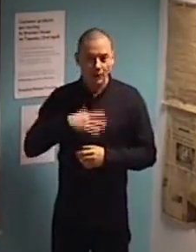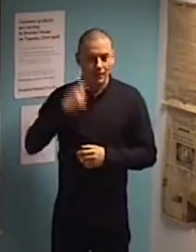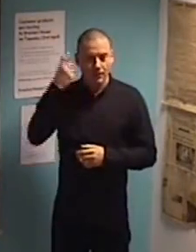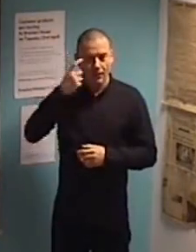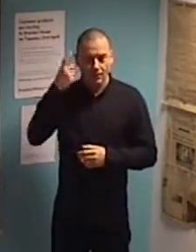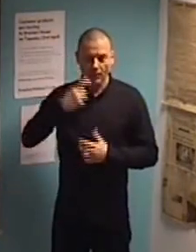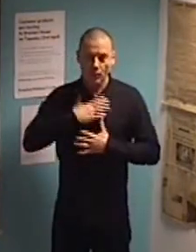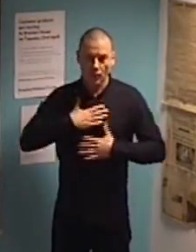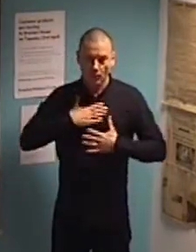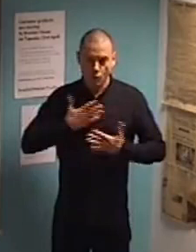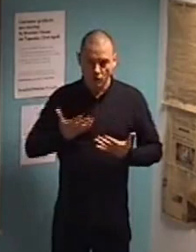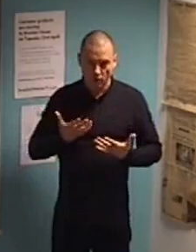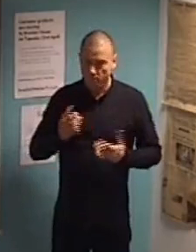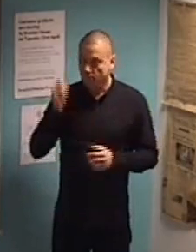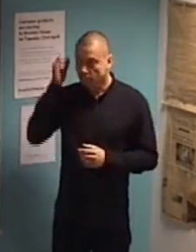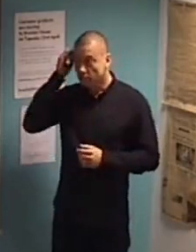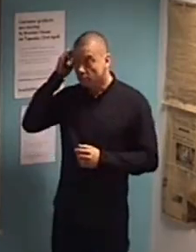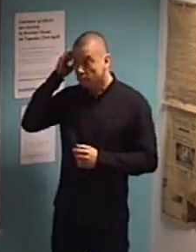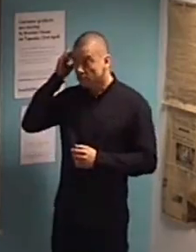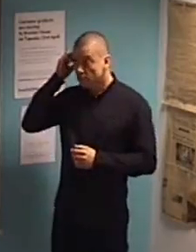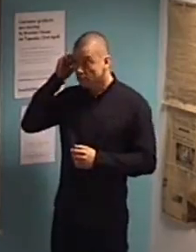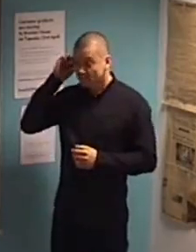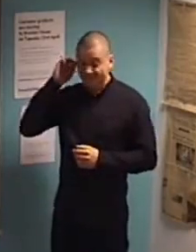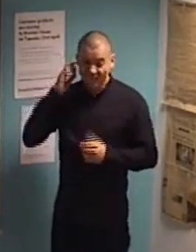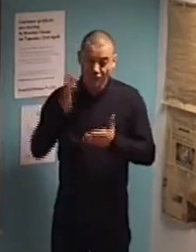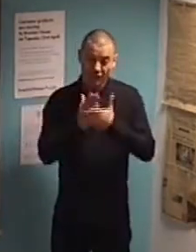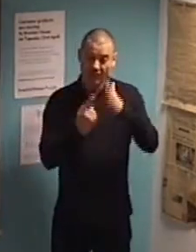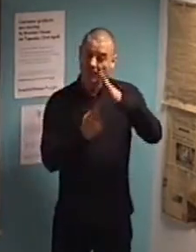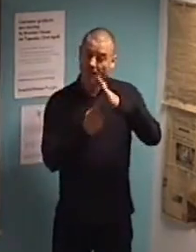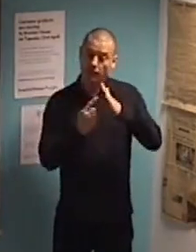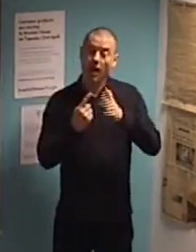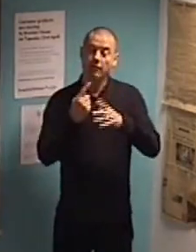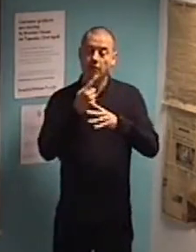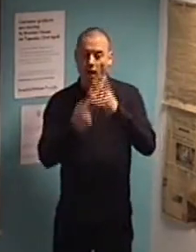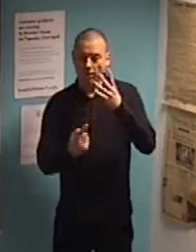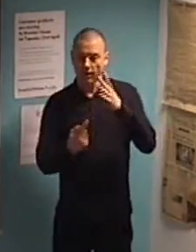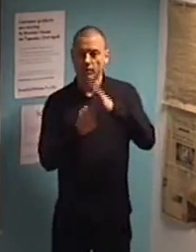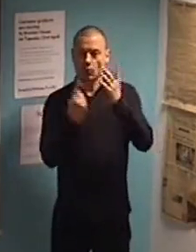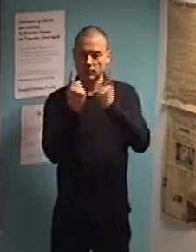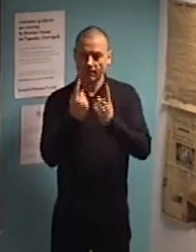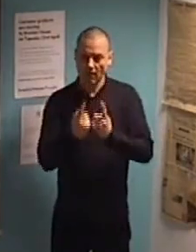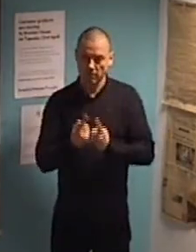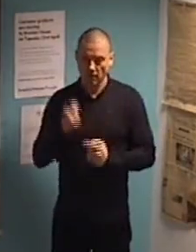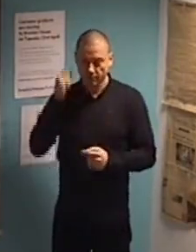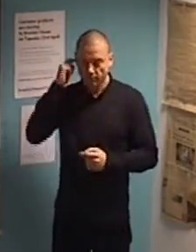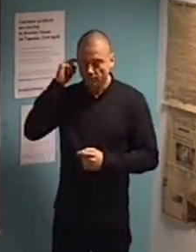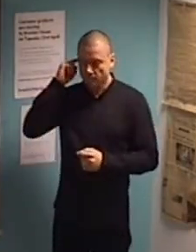all those, like, important factors. Yeah. So.